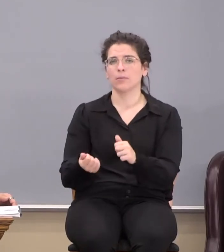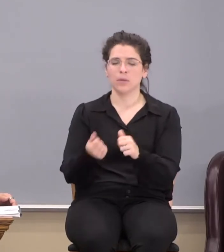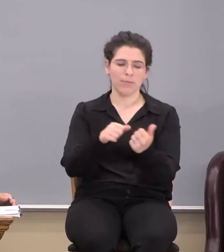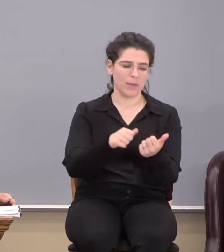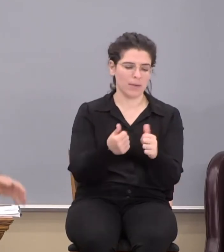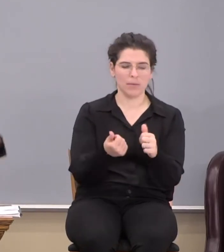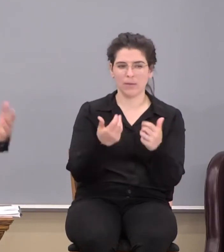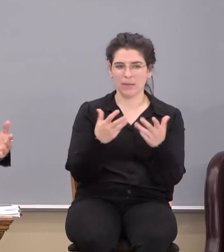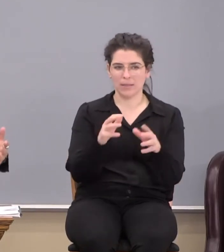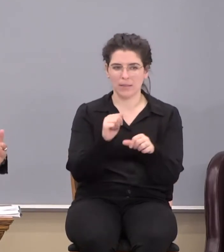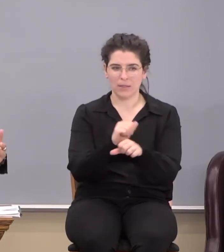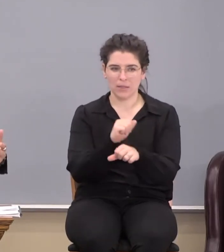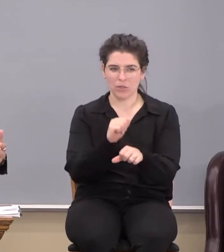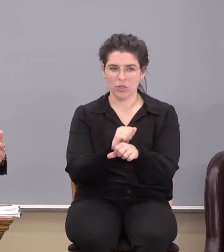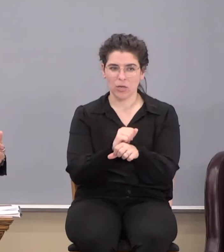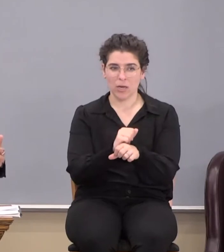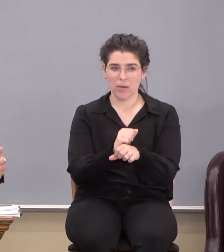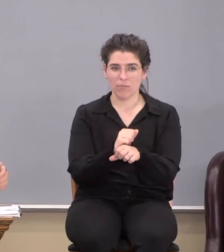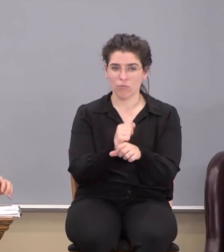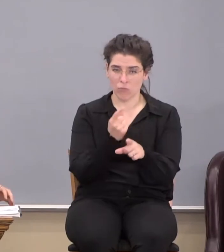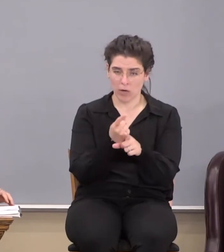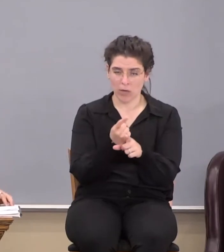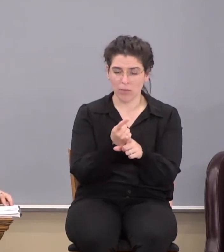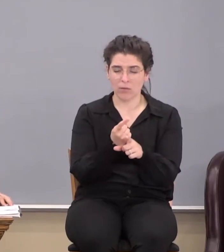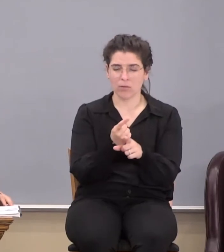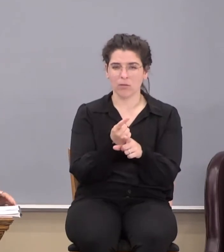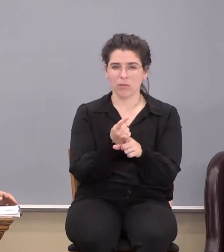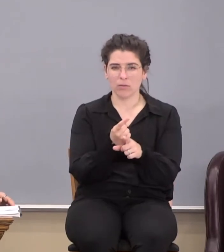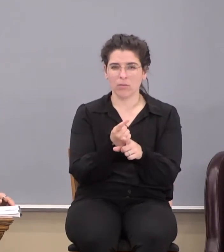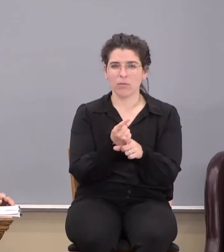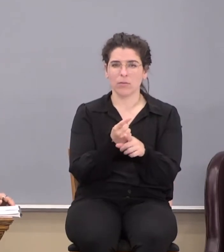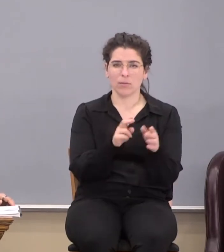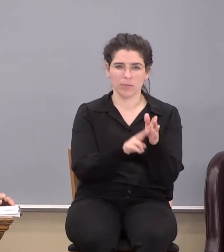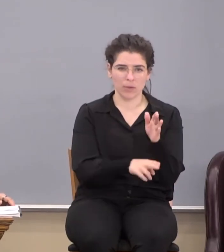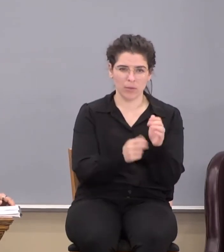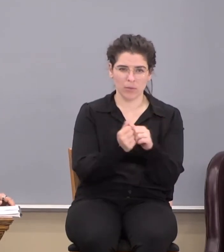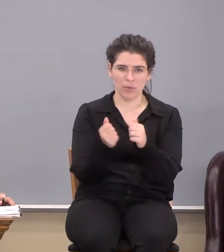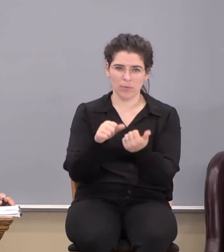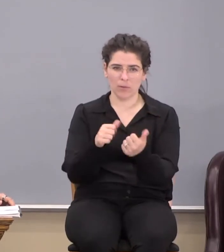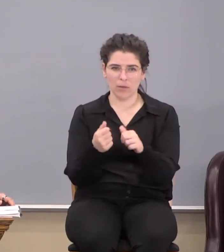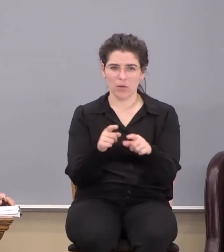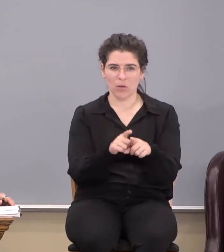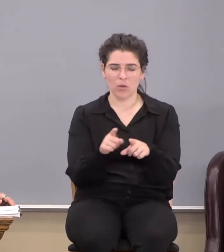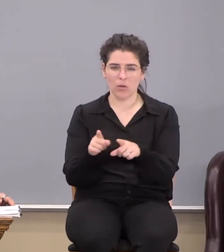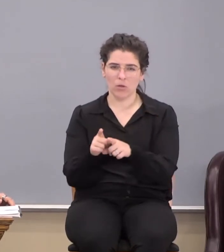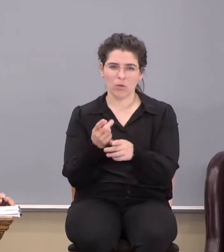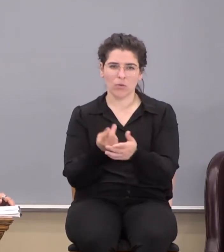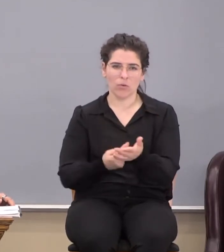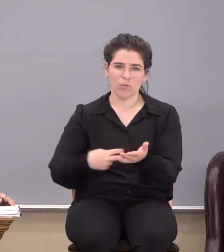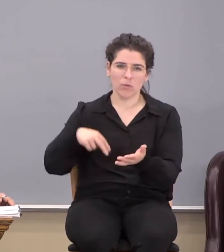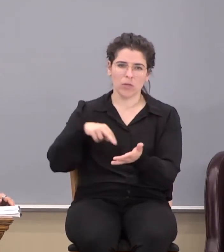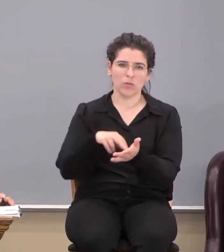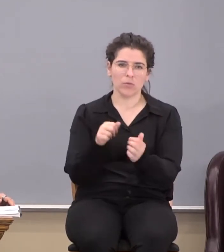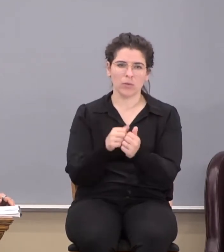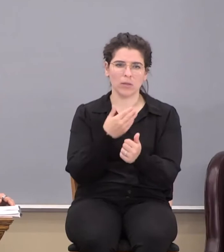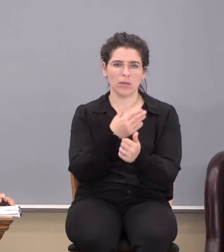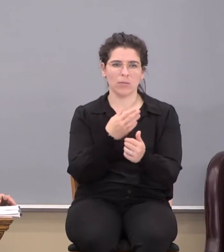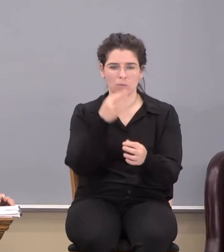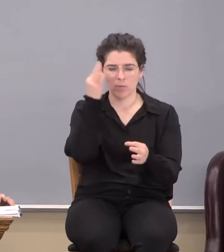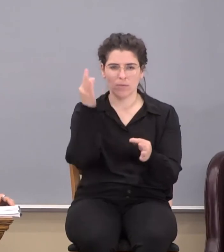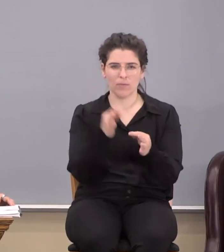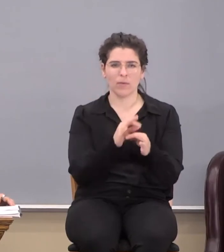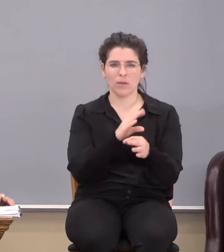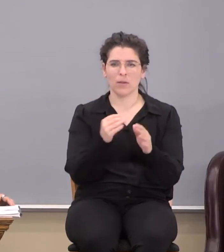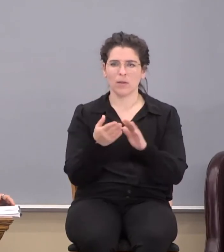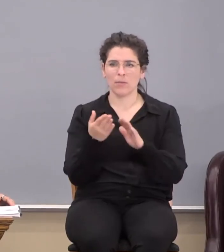did the job, that did the job, by the way, right? He says, buried with him in baptism, wherein I'll see you risen with him through the faith of the operation of God.